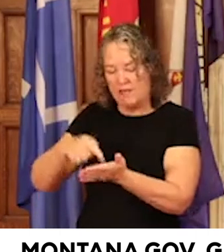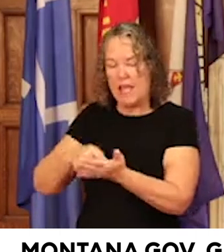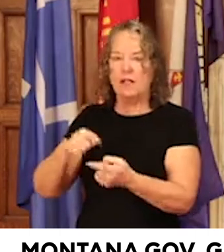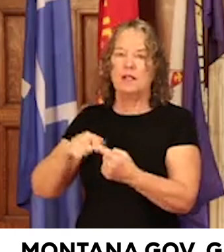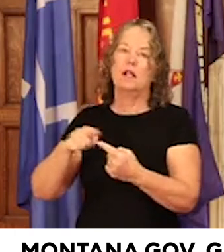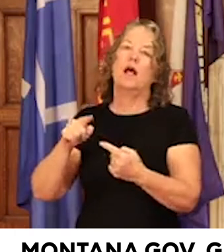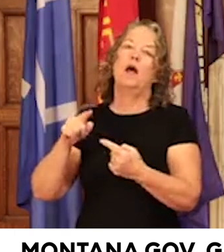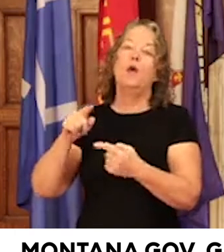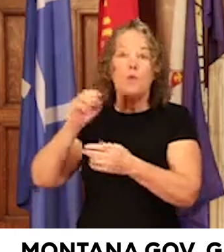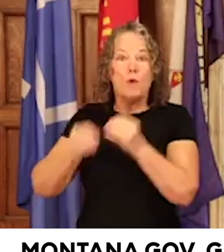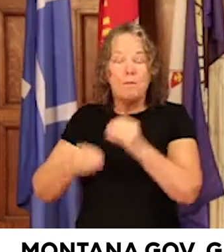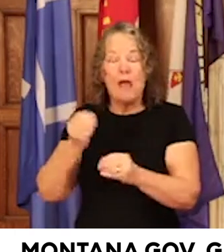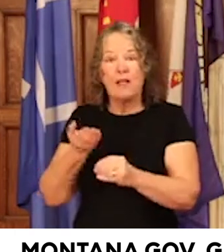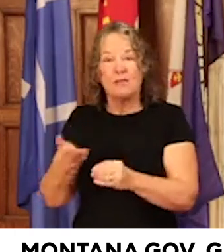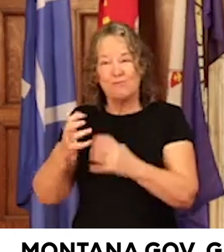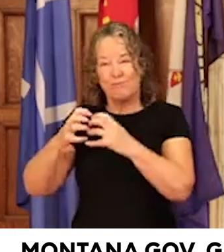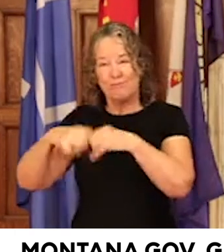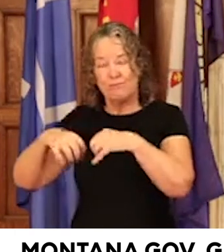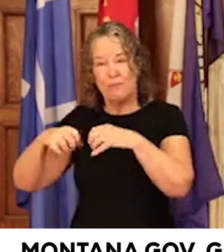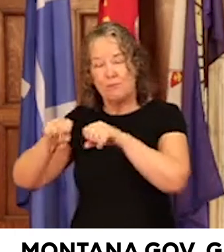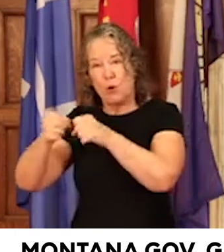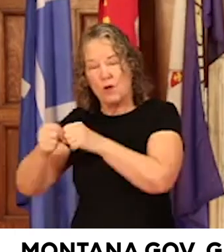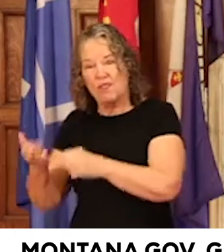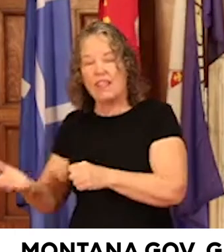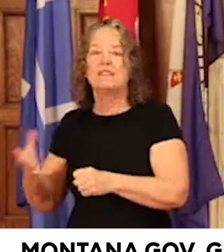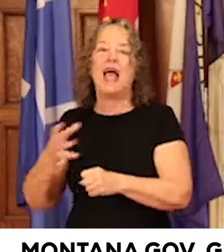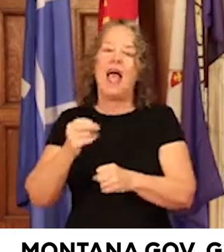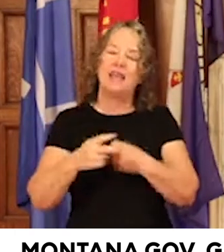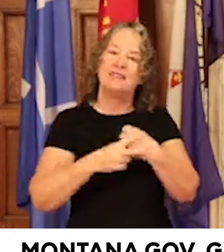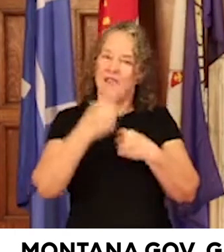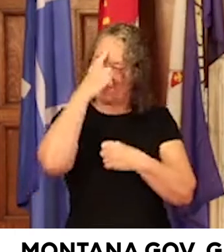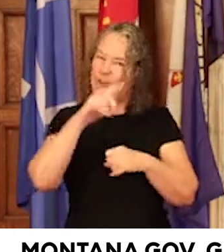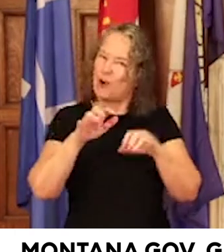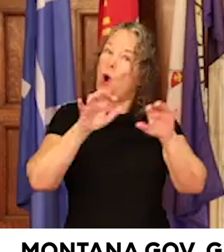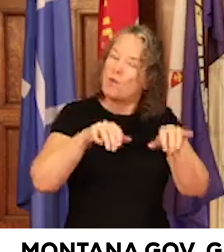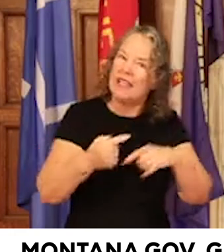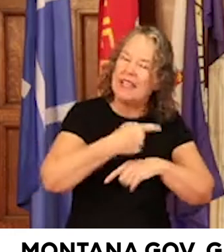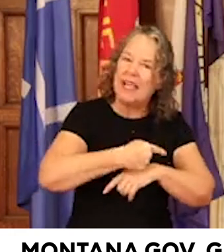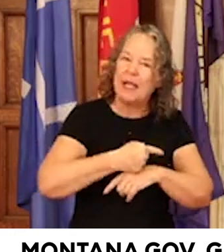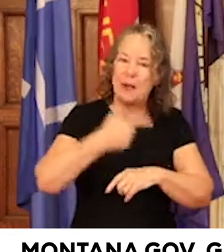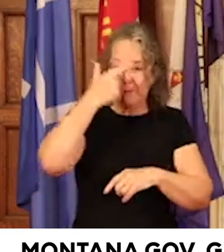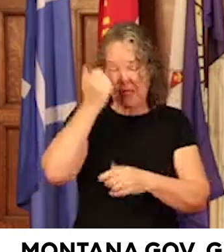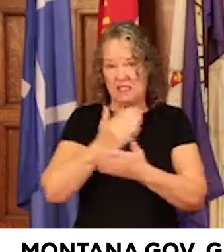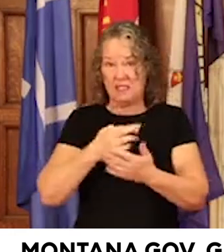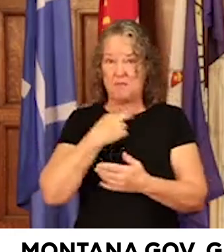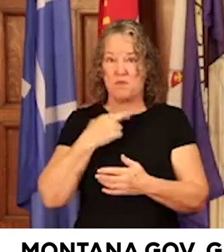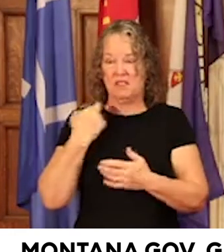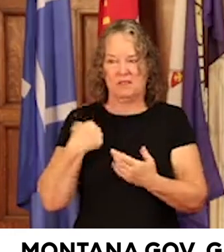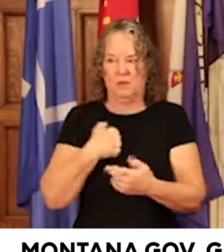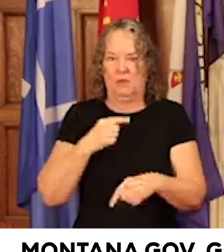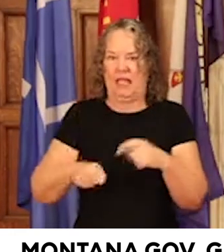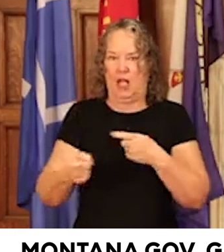fixed. And we're saving for a rainy day. Because there are risks that are outside our control, risks that could